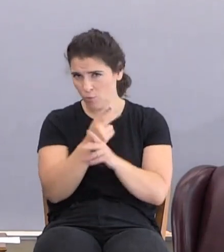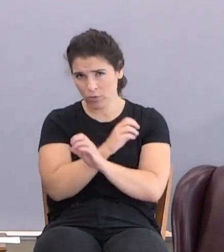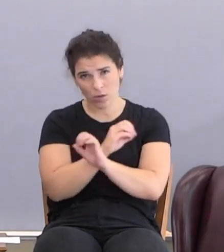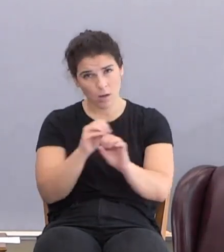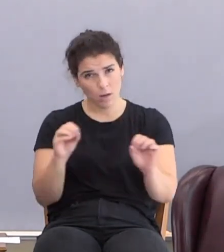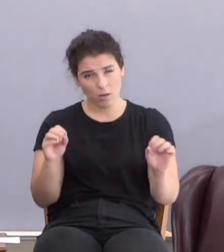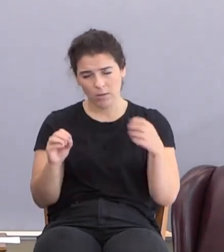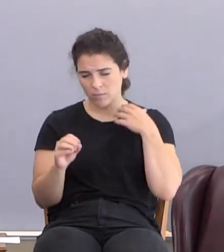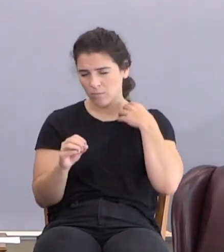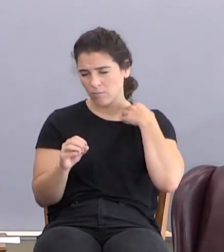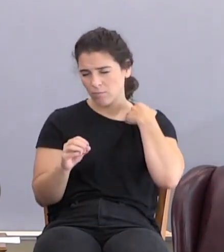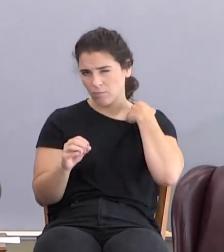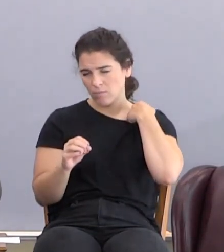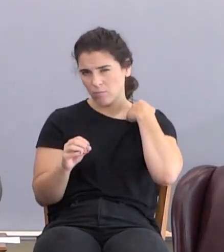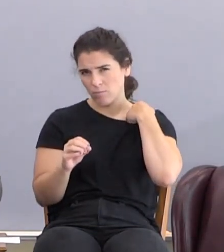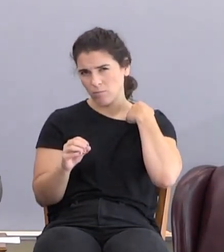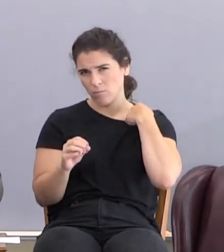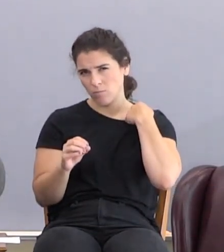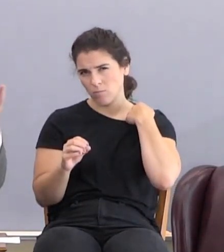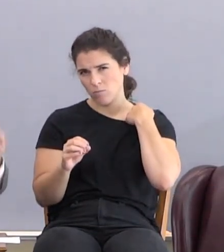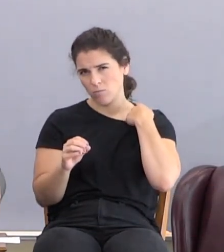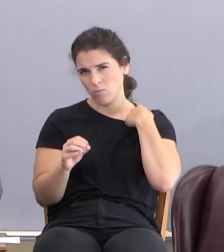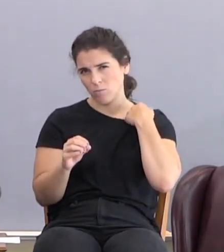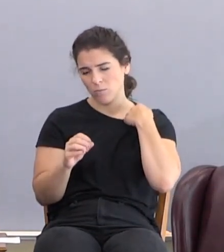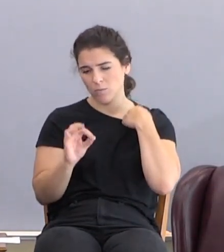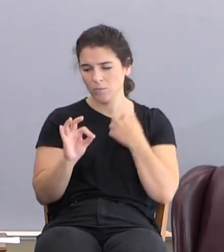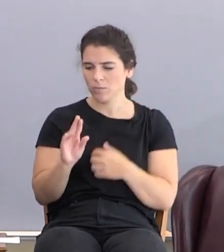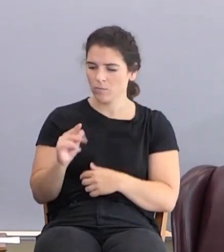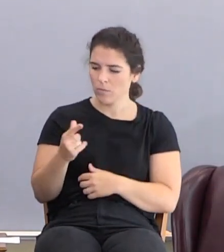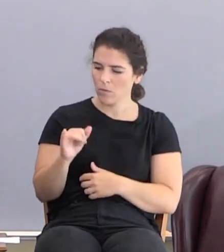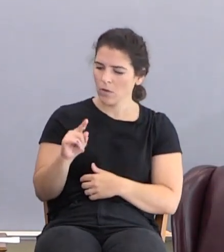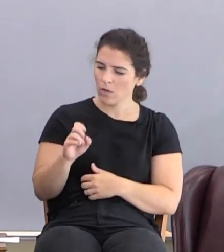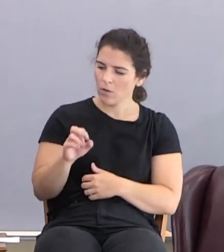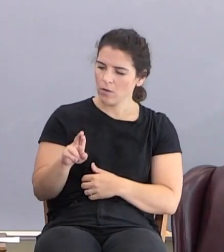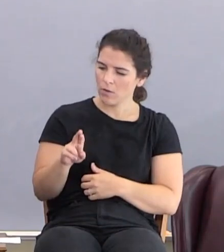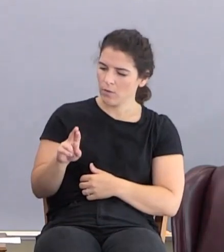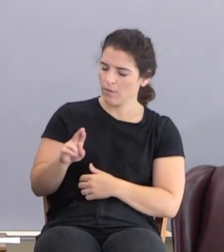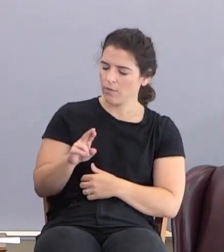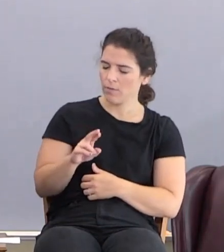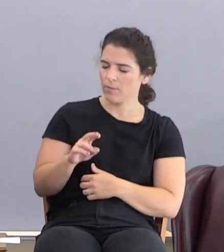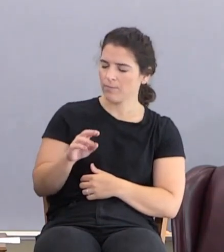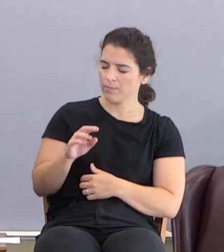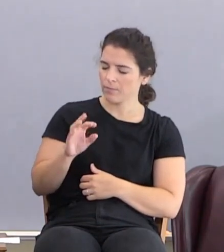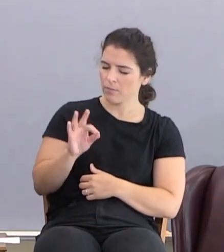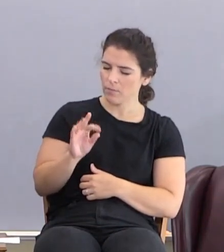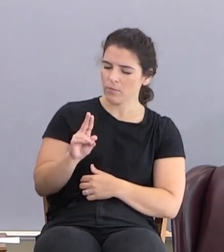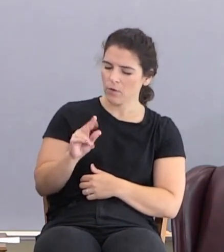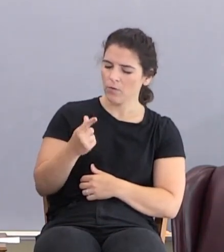And beside that, a fugitive and a vagabond shalt thou be in the earth.